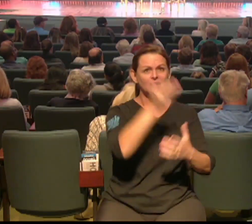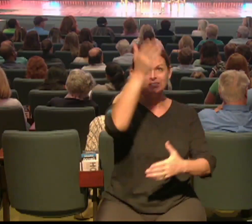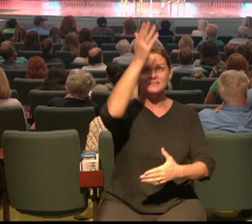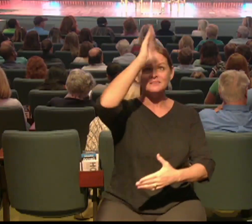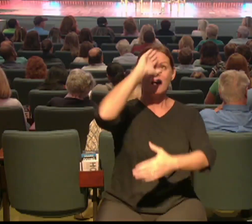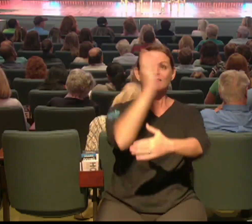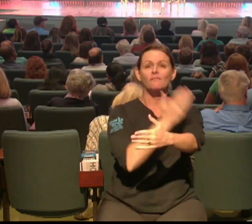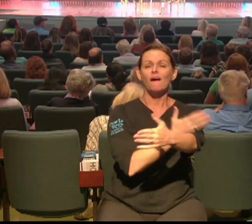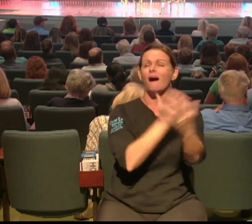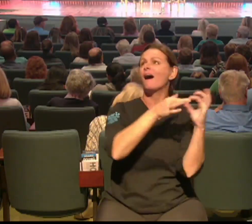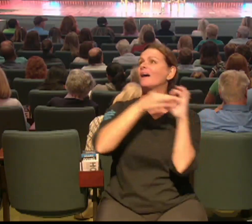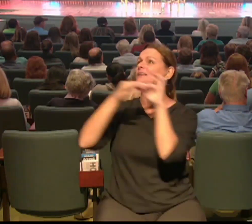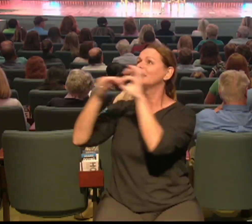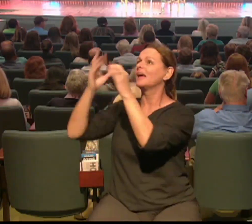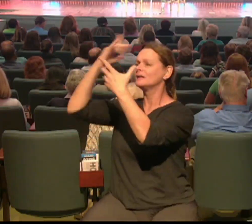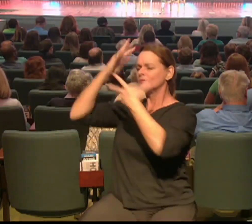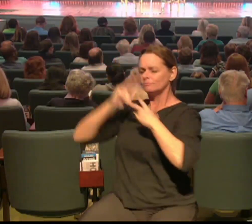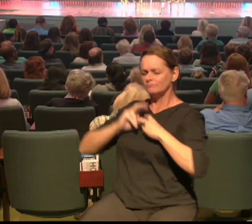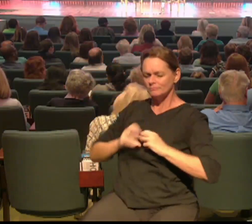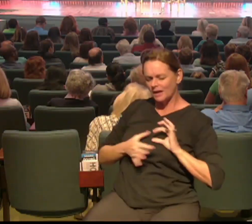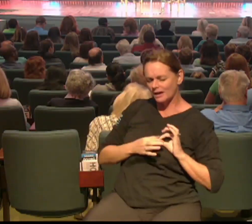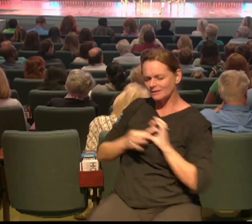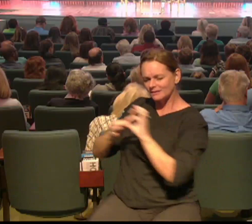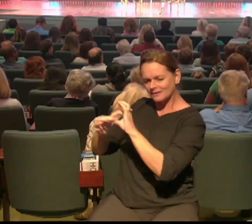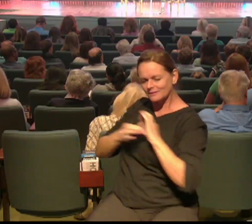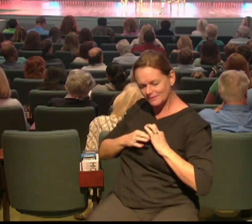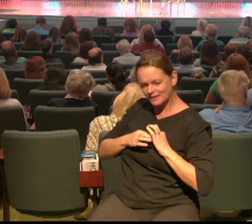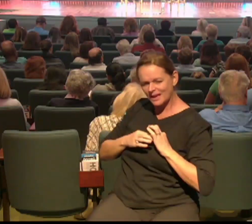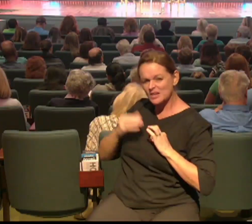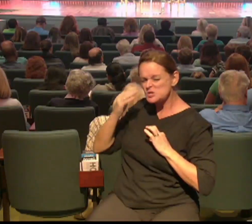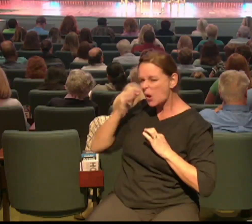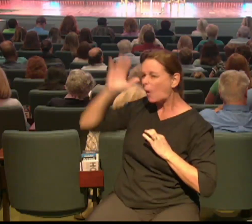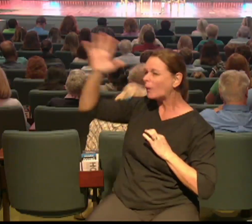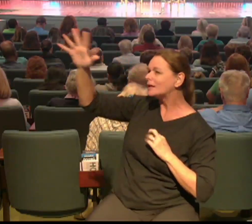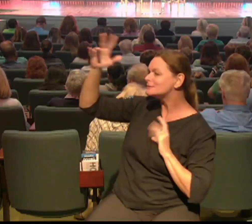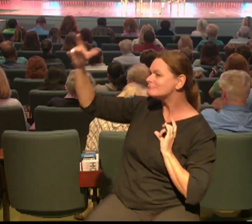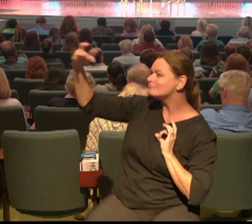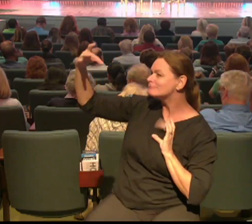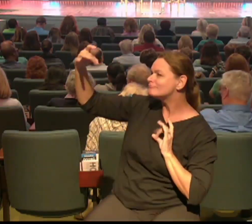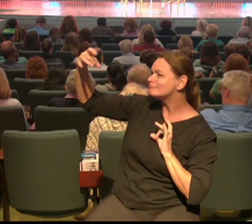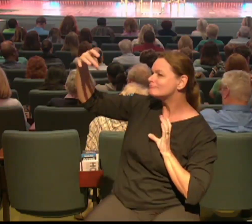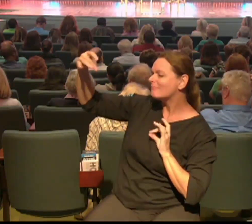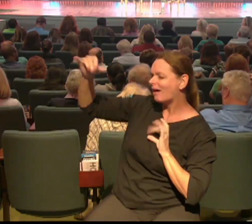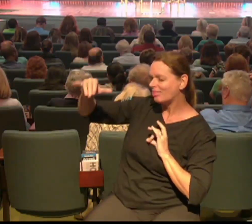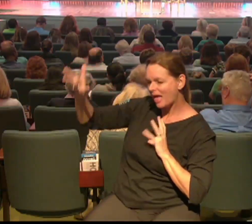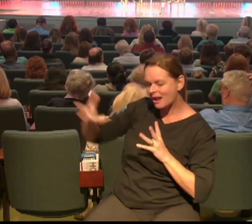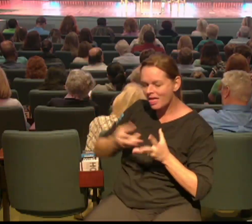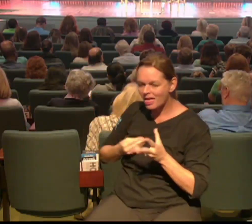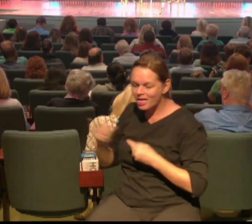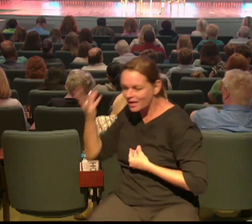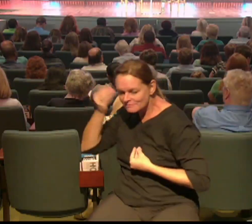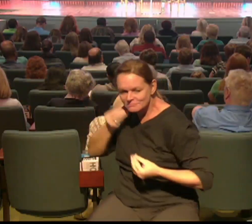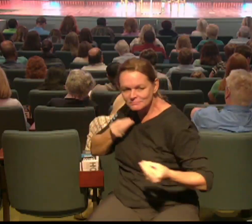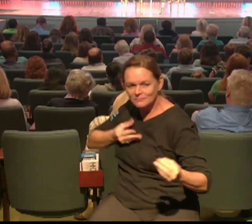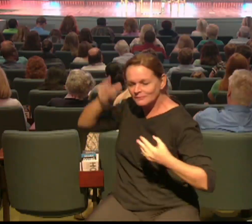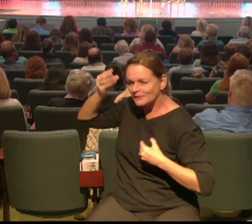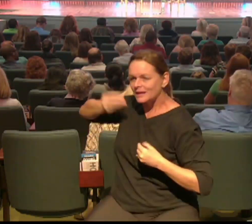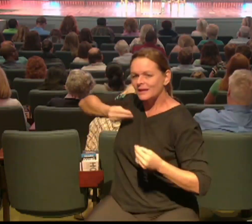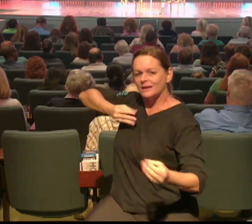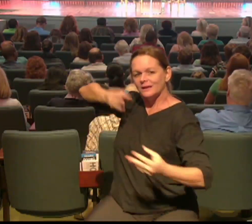of God in them you've got the testimony the story of God in you and it's your story and you can